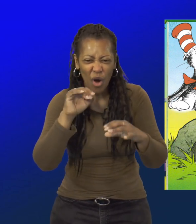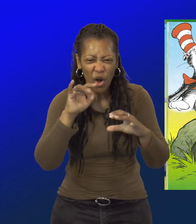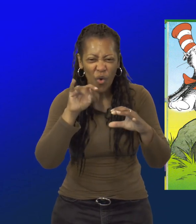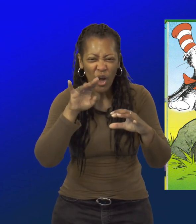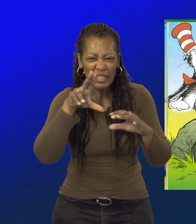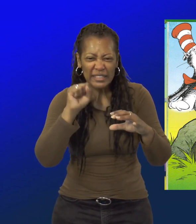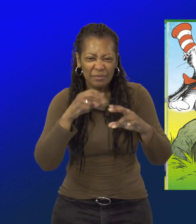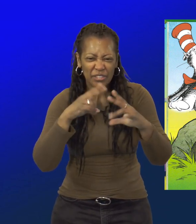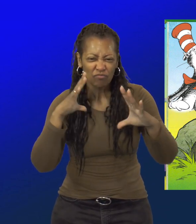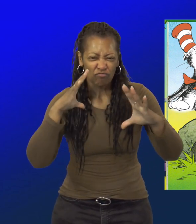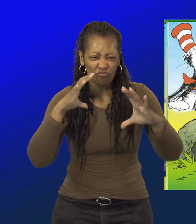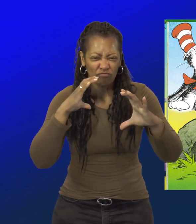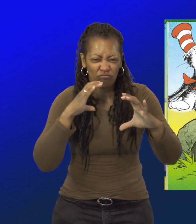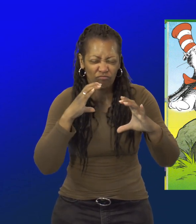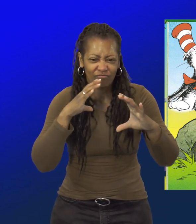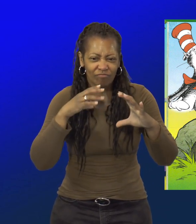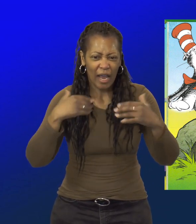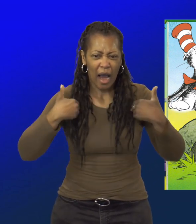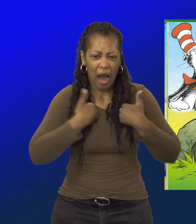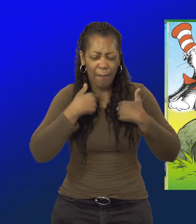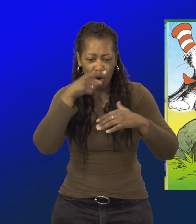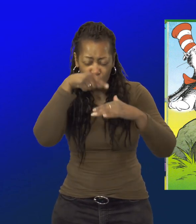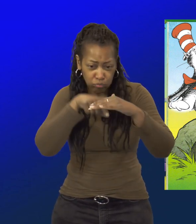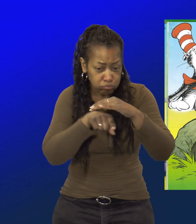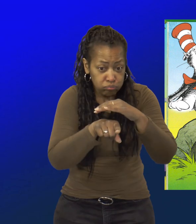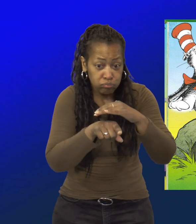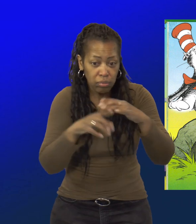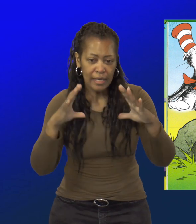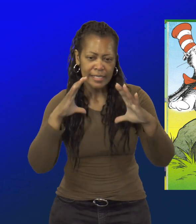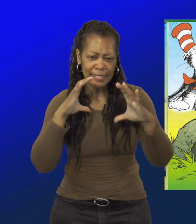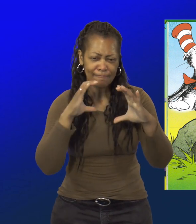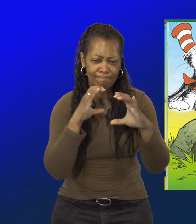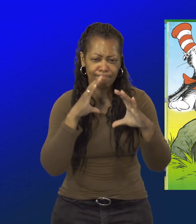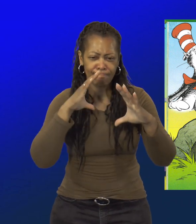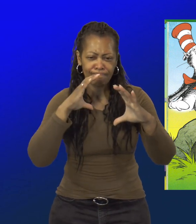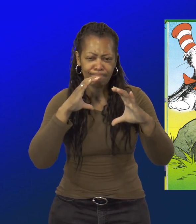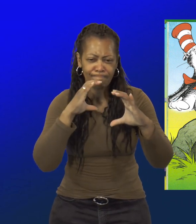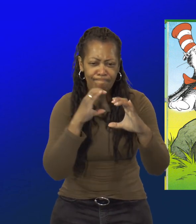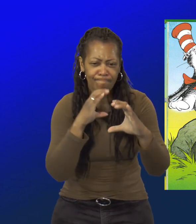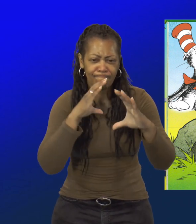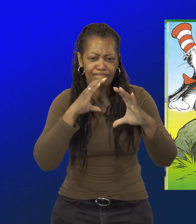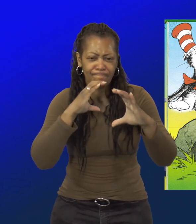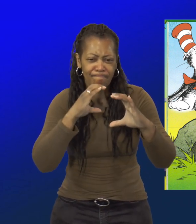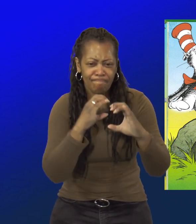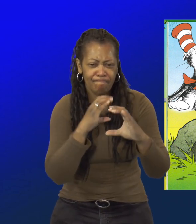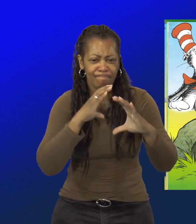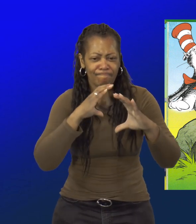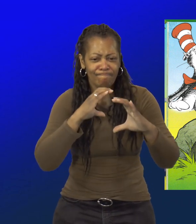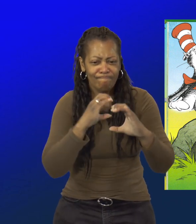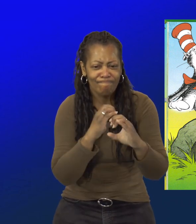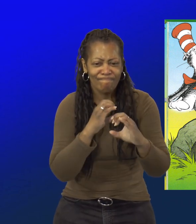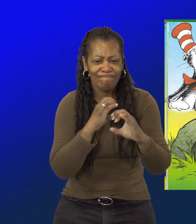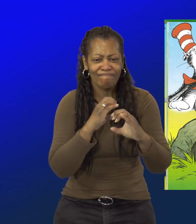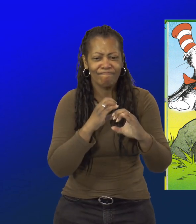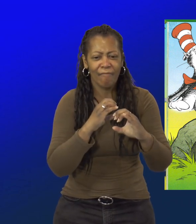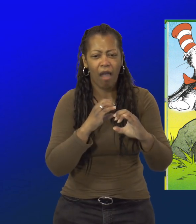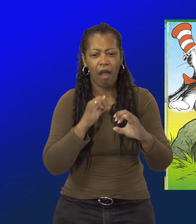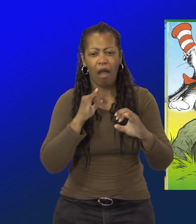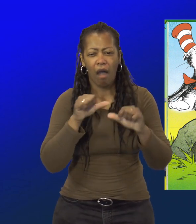mighty rock python squeezes its prey. Snakes called constrictors behave in this